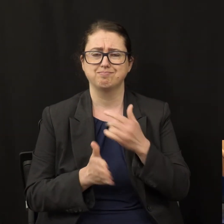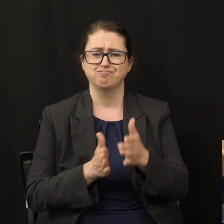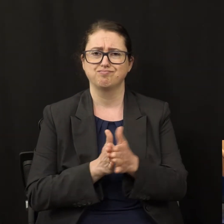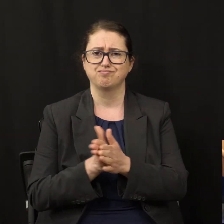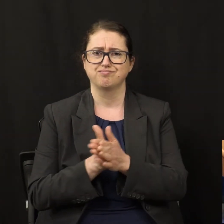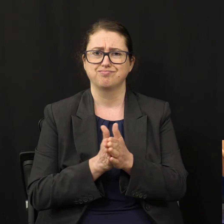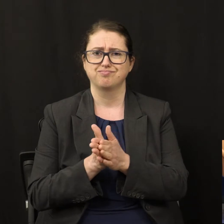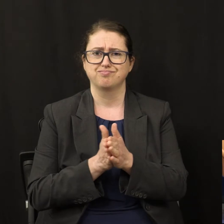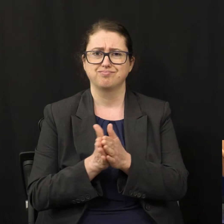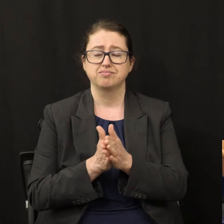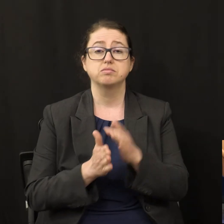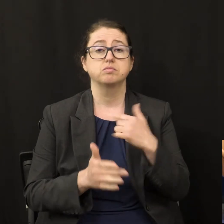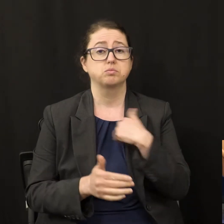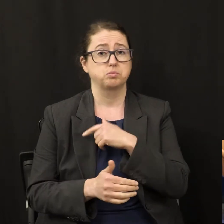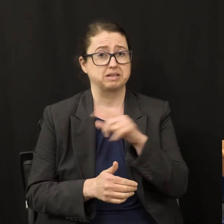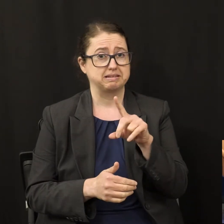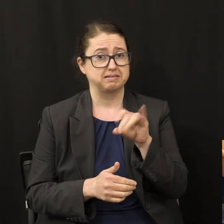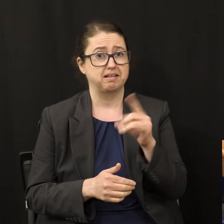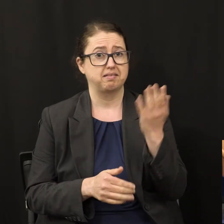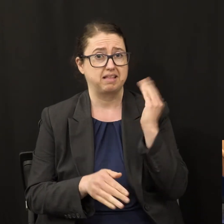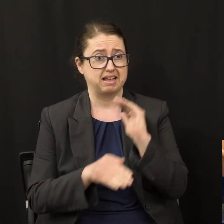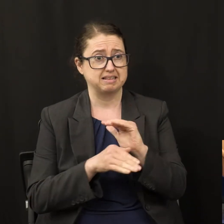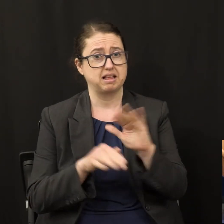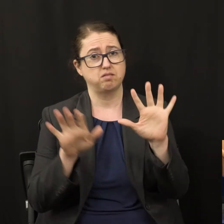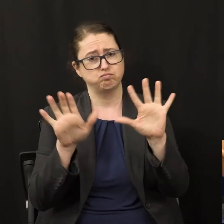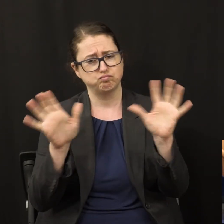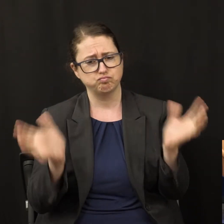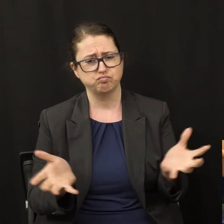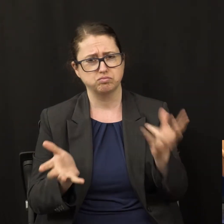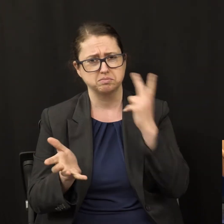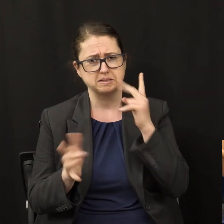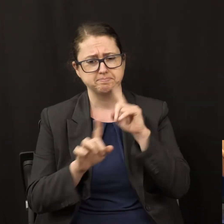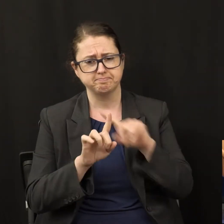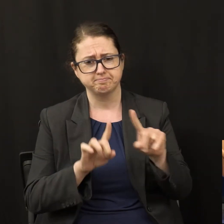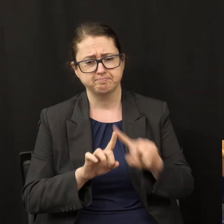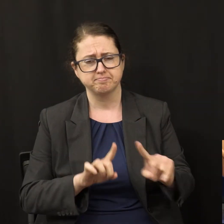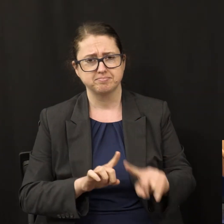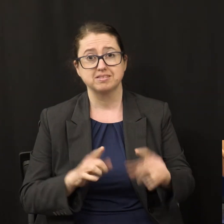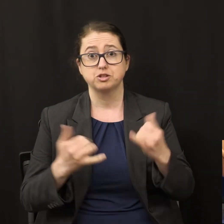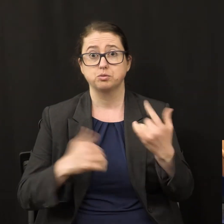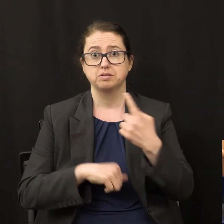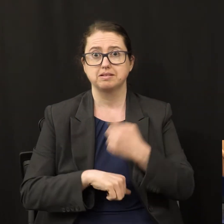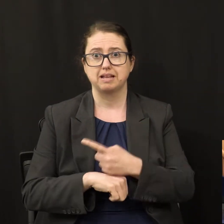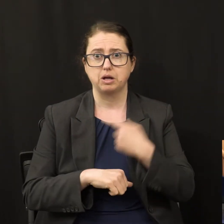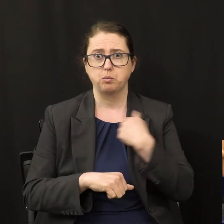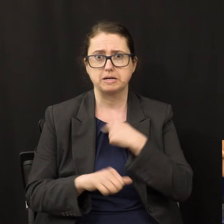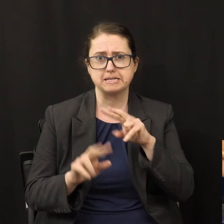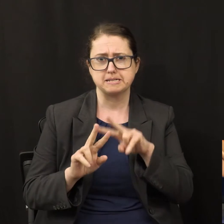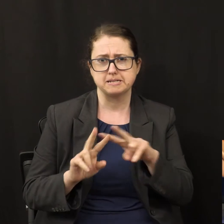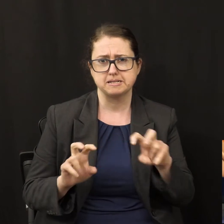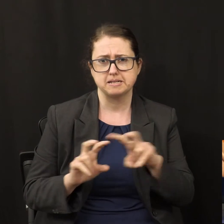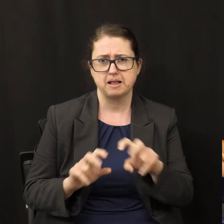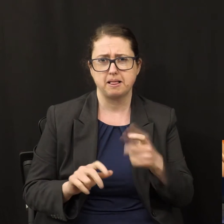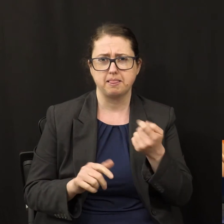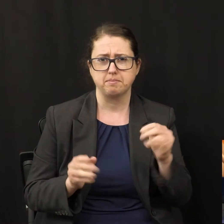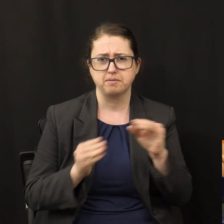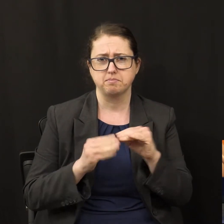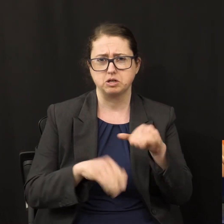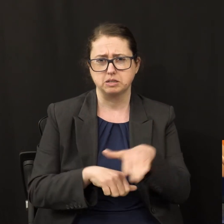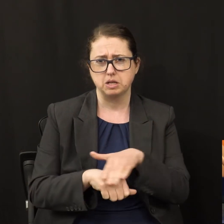overview of the sanctuary last night. Today, we're going to land the plane and go a little bit slower and a little bit deeper. How many